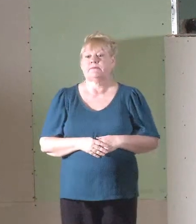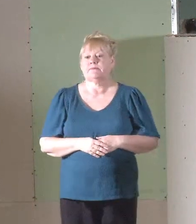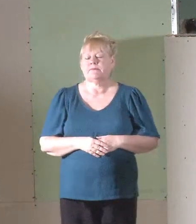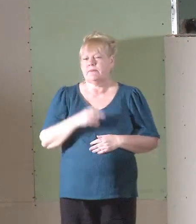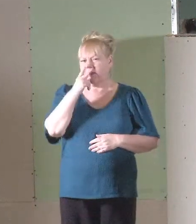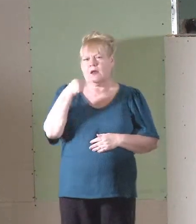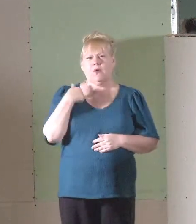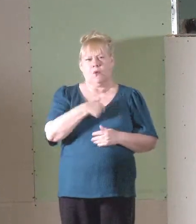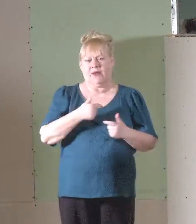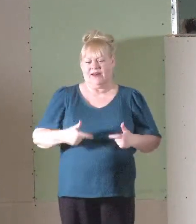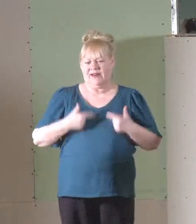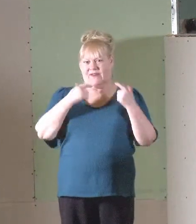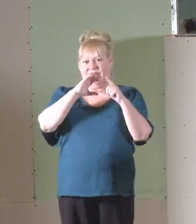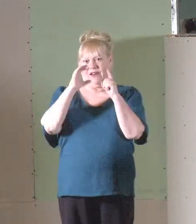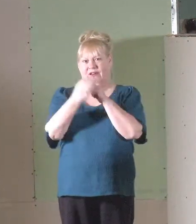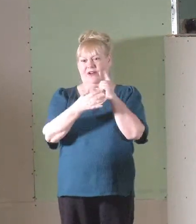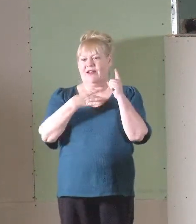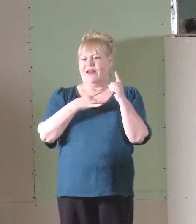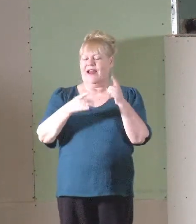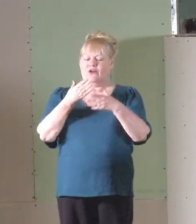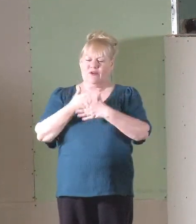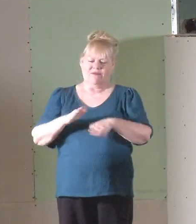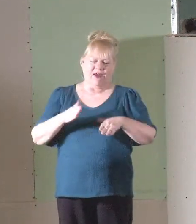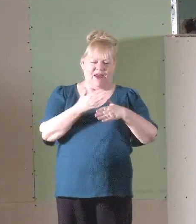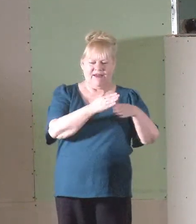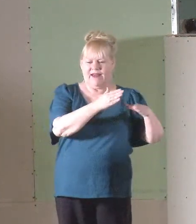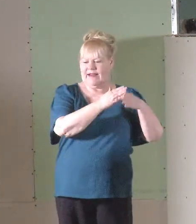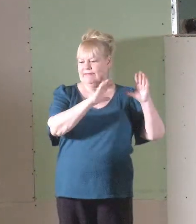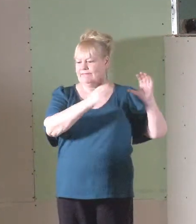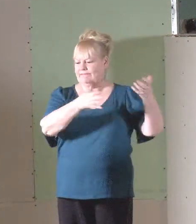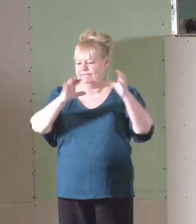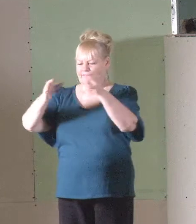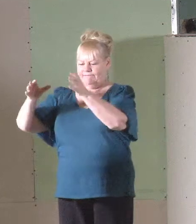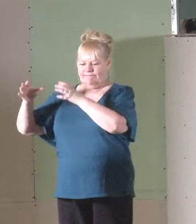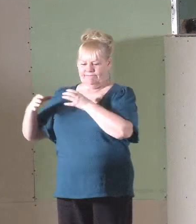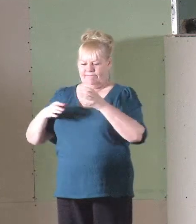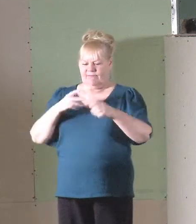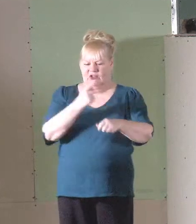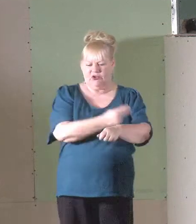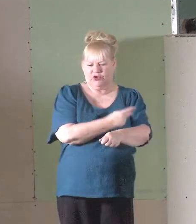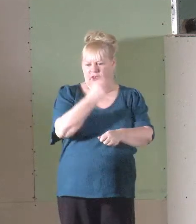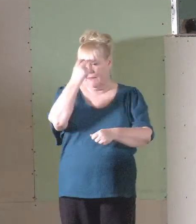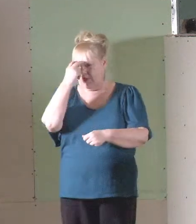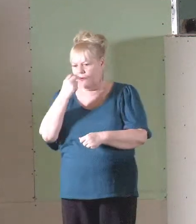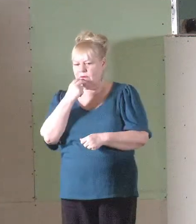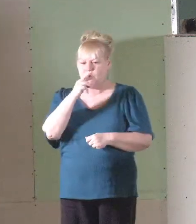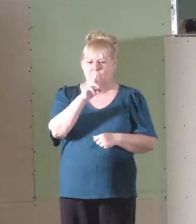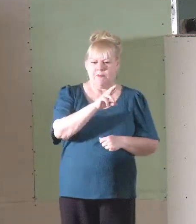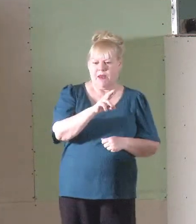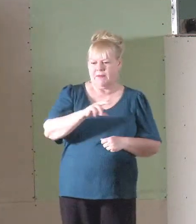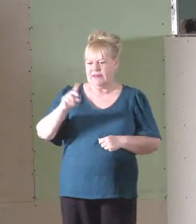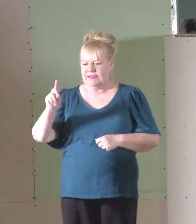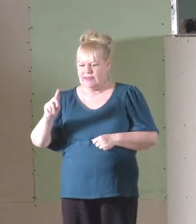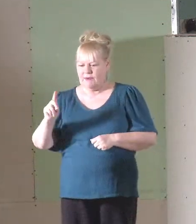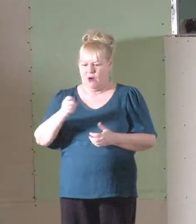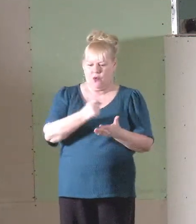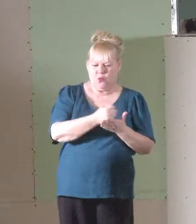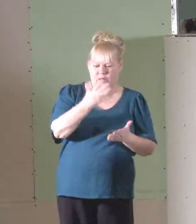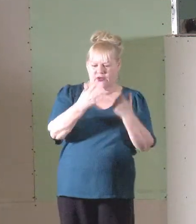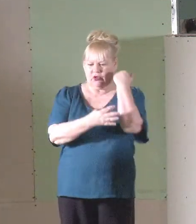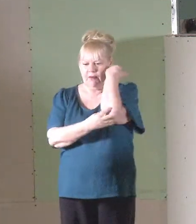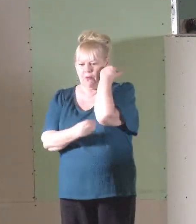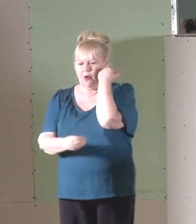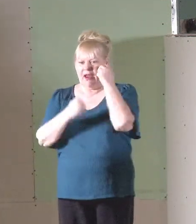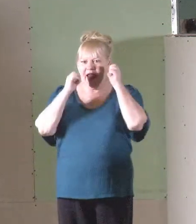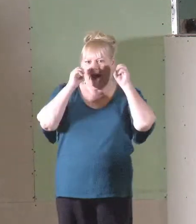See, we live in a culture that likes to divide itself into camps. Sheep and goats, Republicans and Democrats, rich and poor,